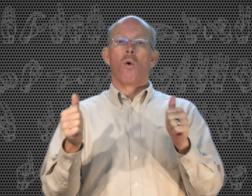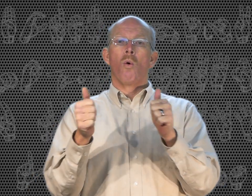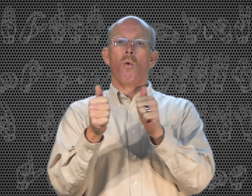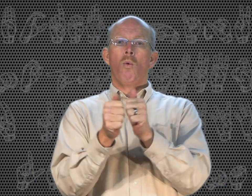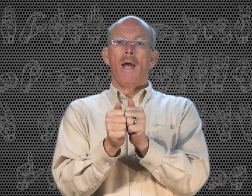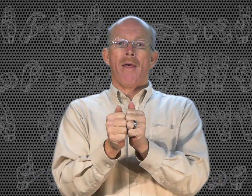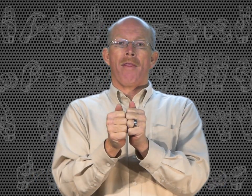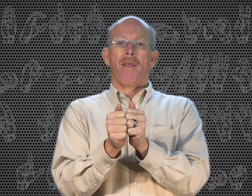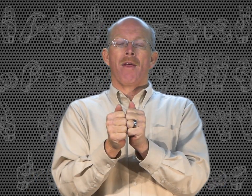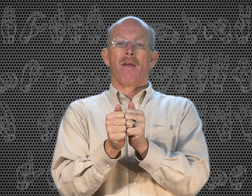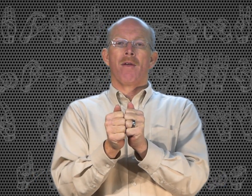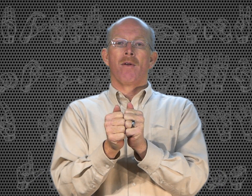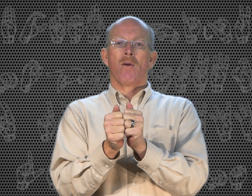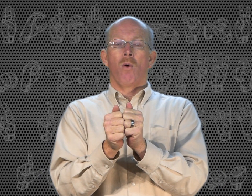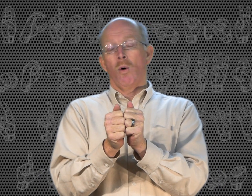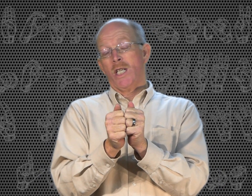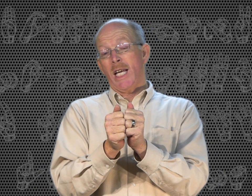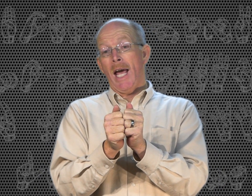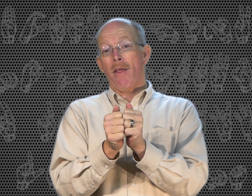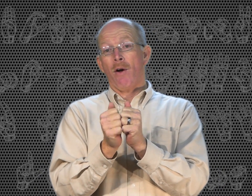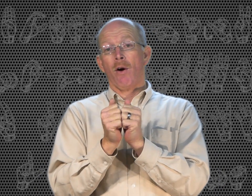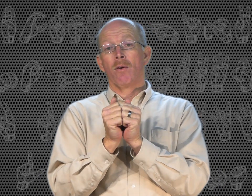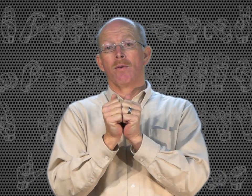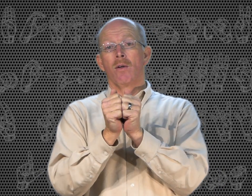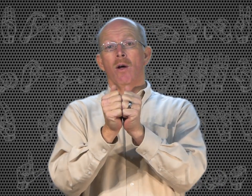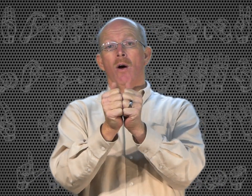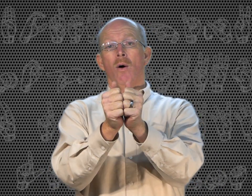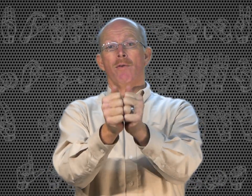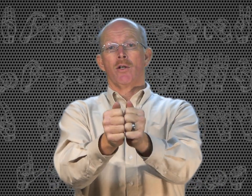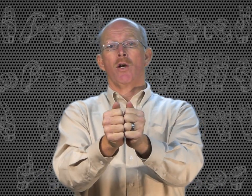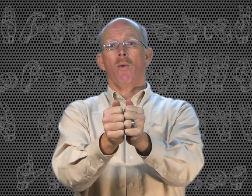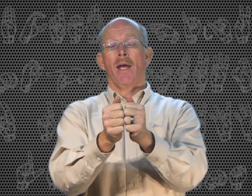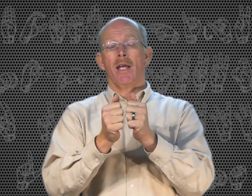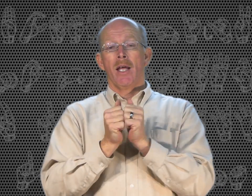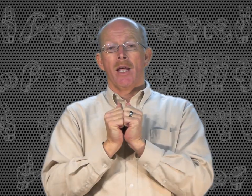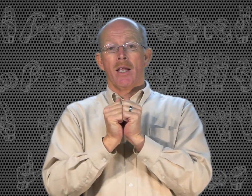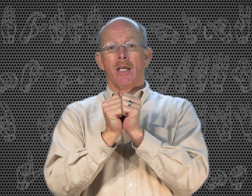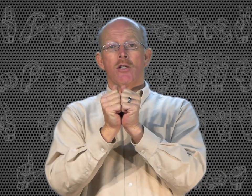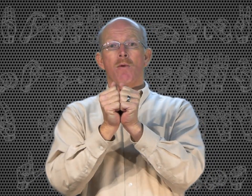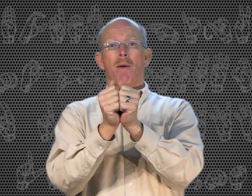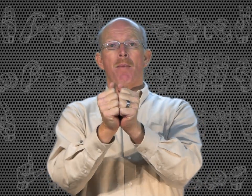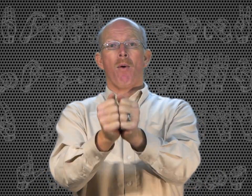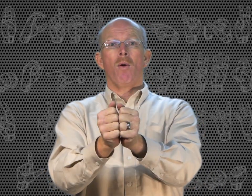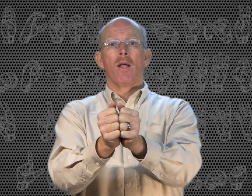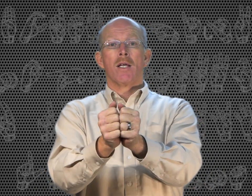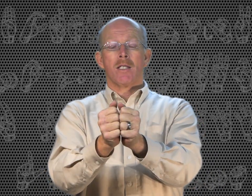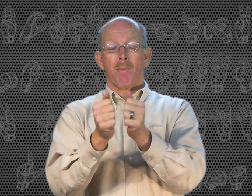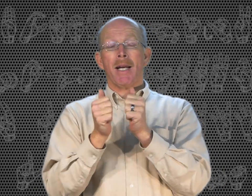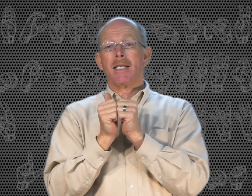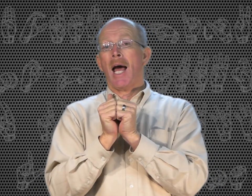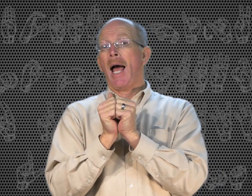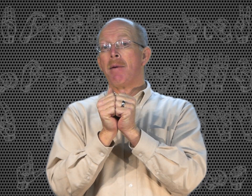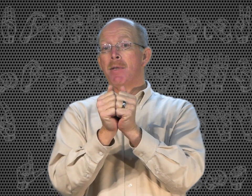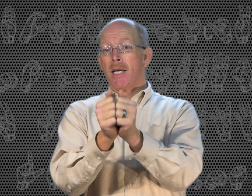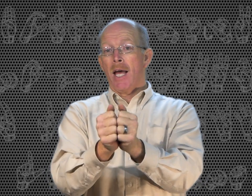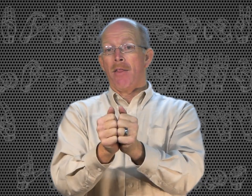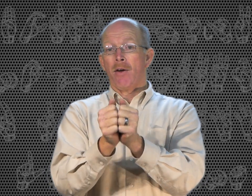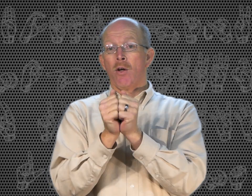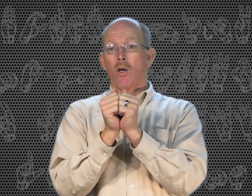With. Or together. Or if you're showing these two people spend time together. You